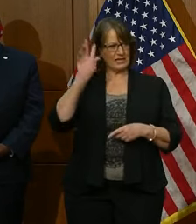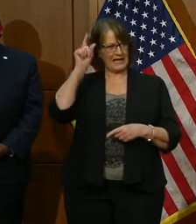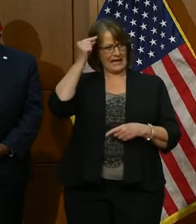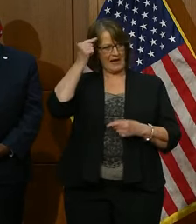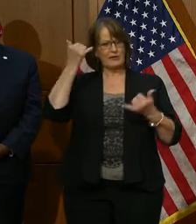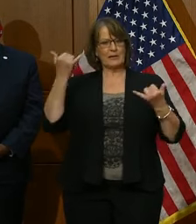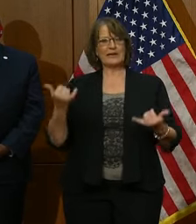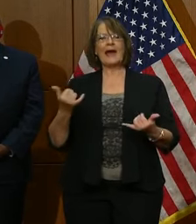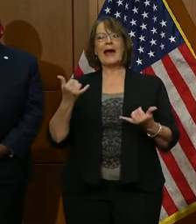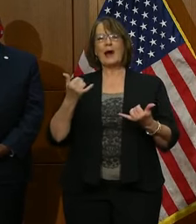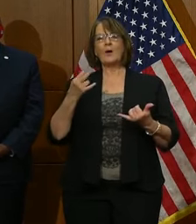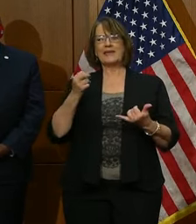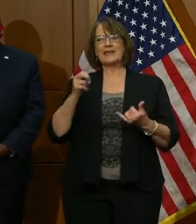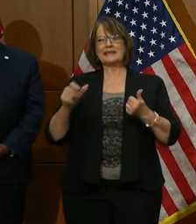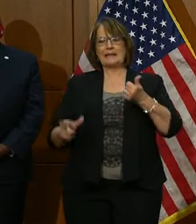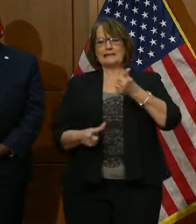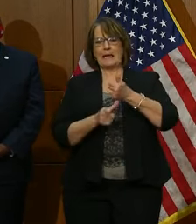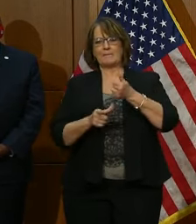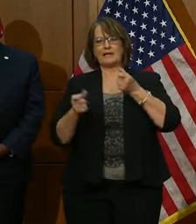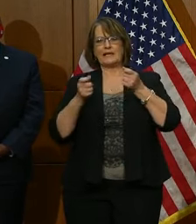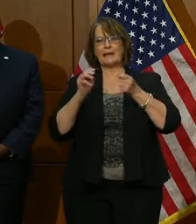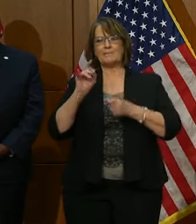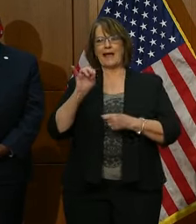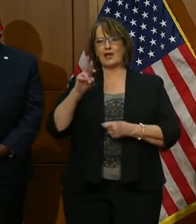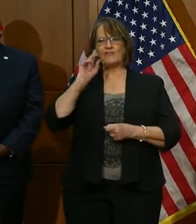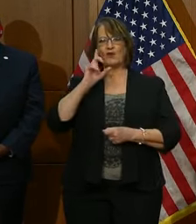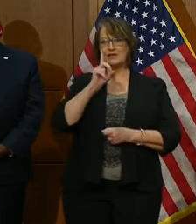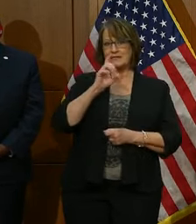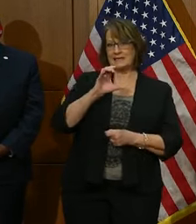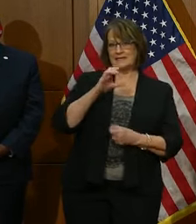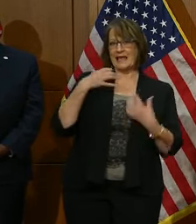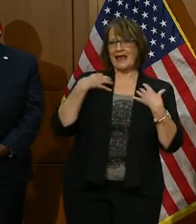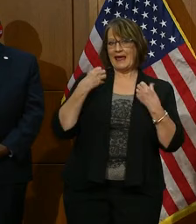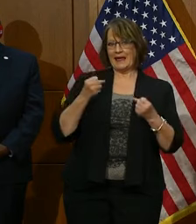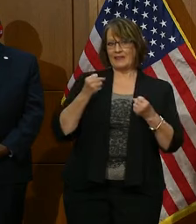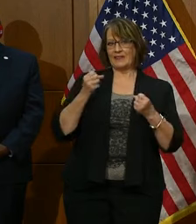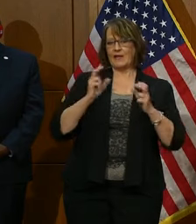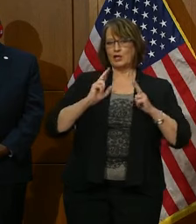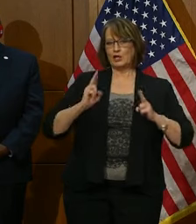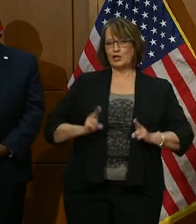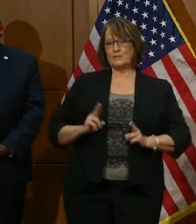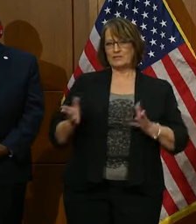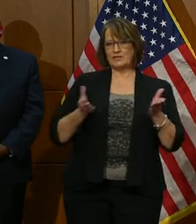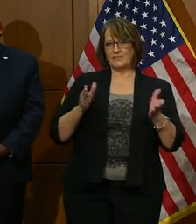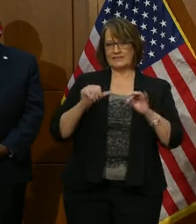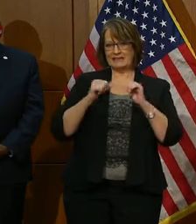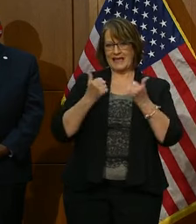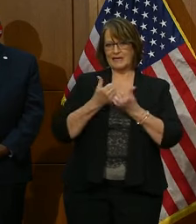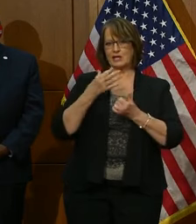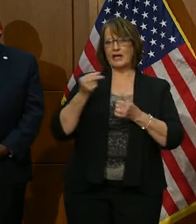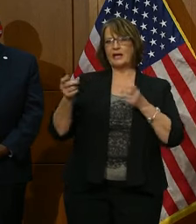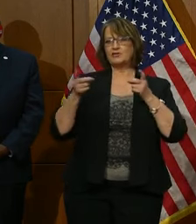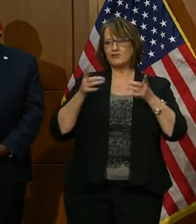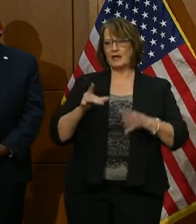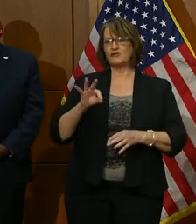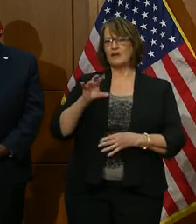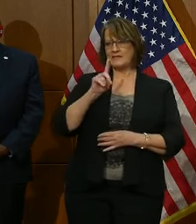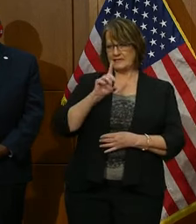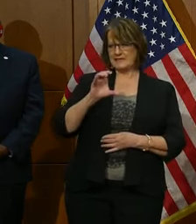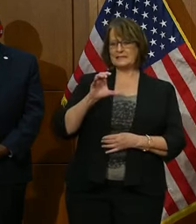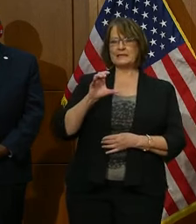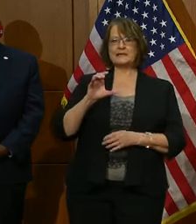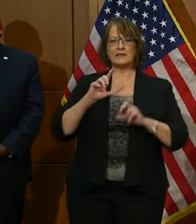he is the deputy mayor for D.C.'s Health and Human Services Agency and the director of the D.C. of